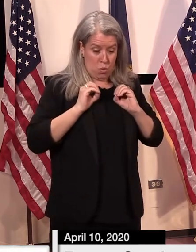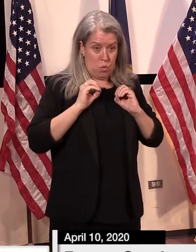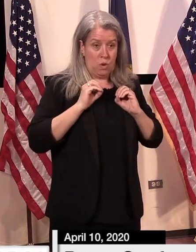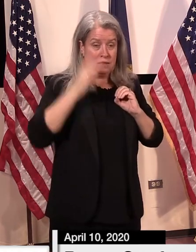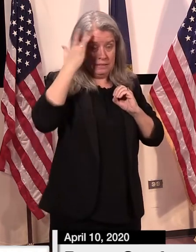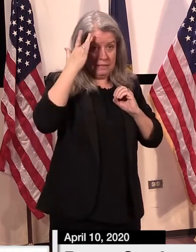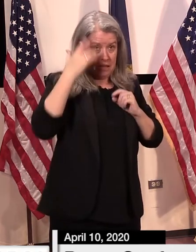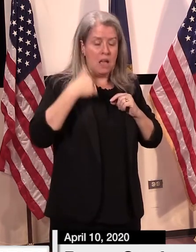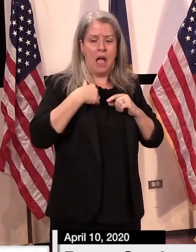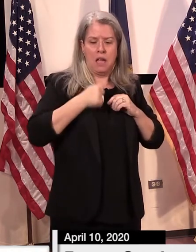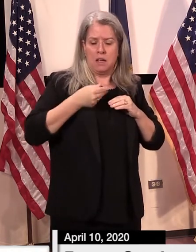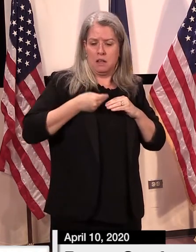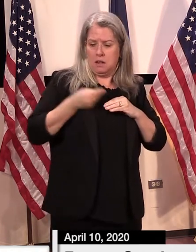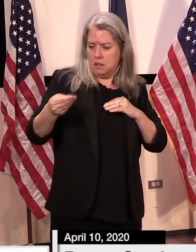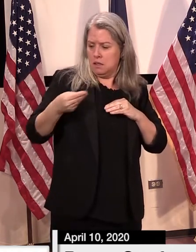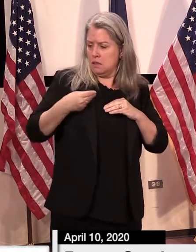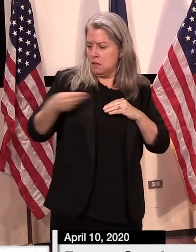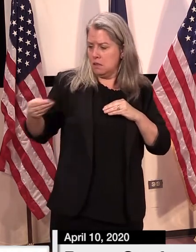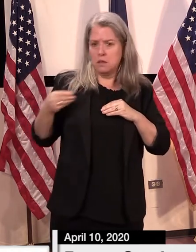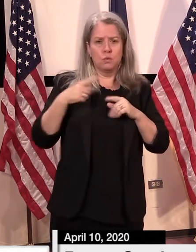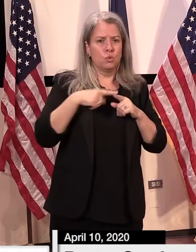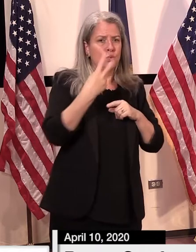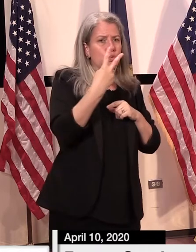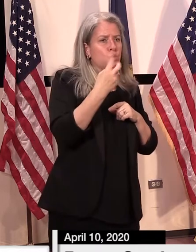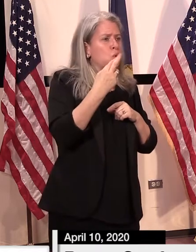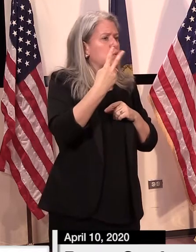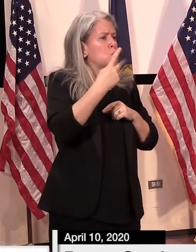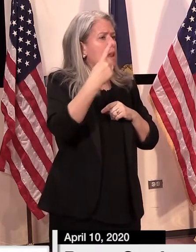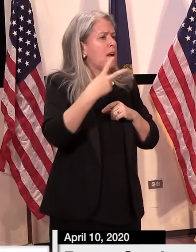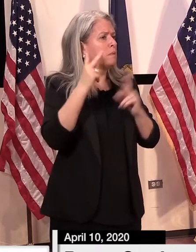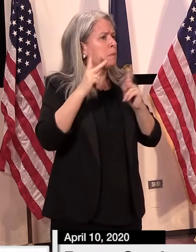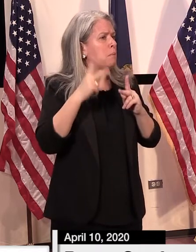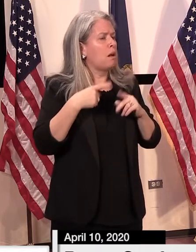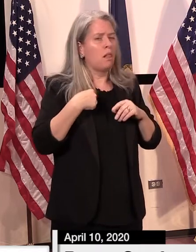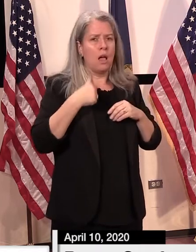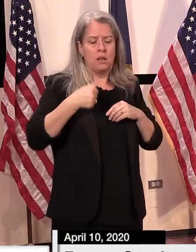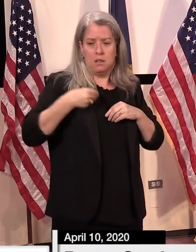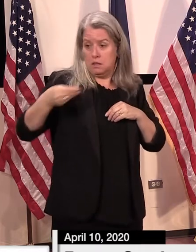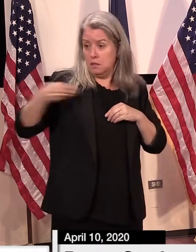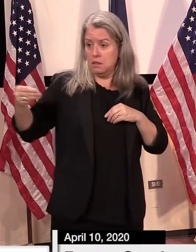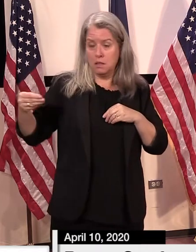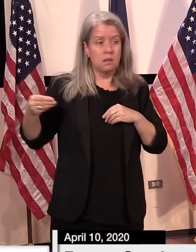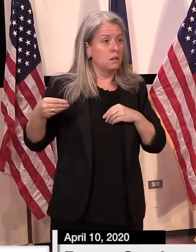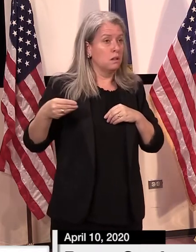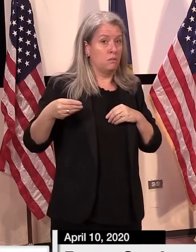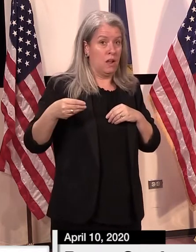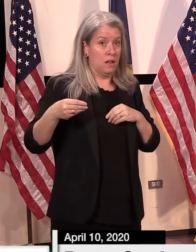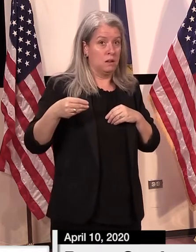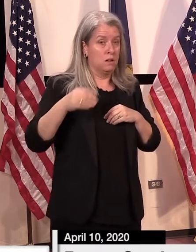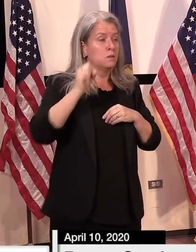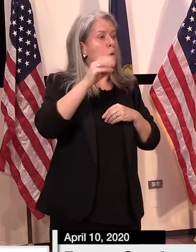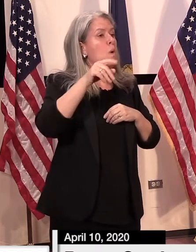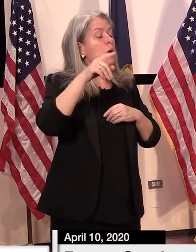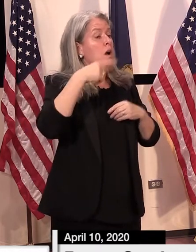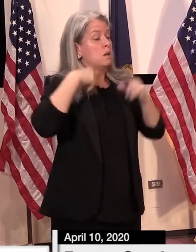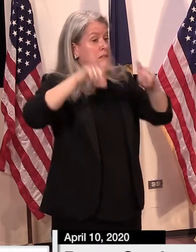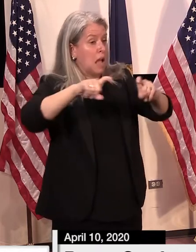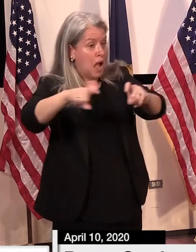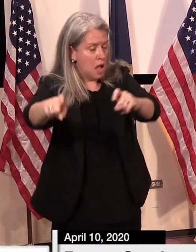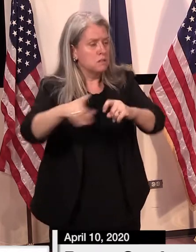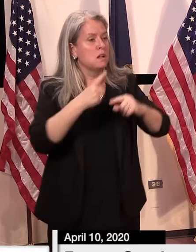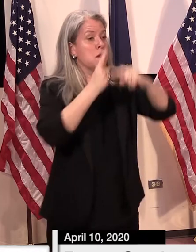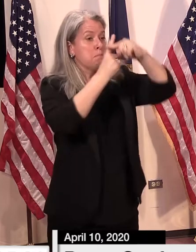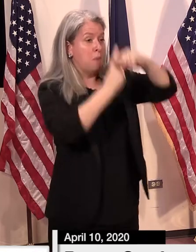at a time so that any time you have a number you think represents the disease